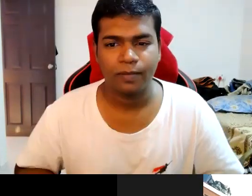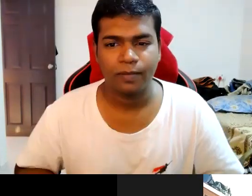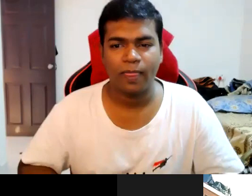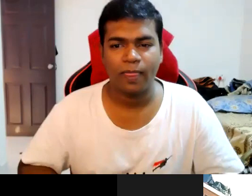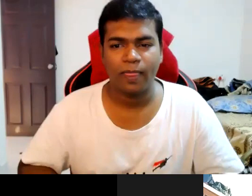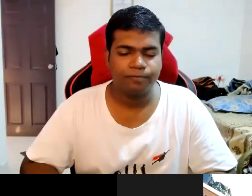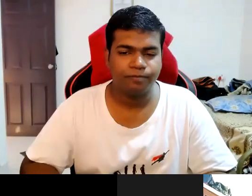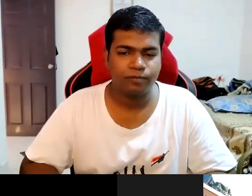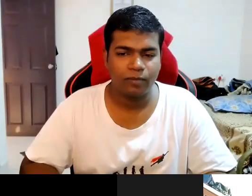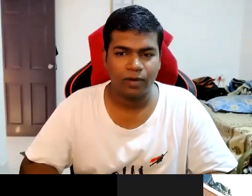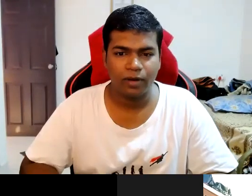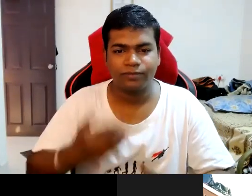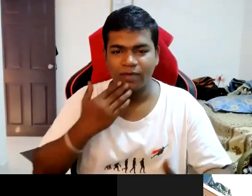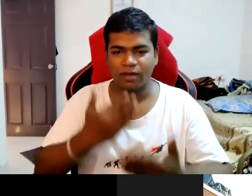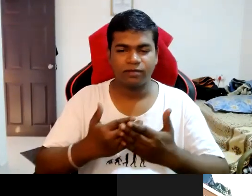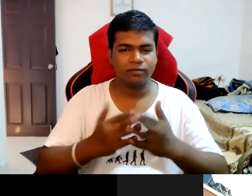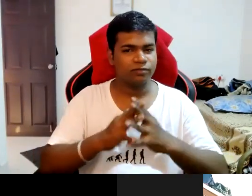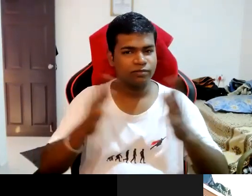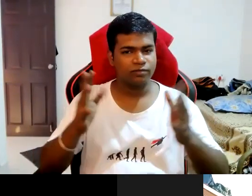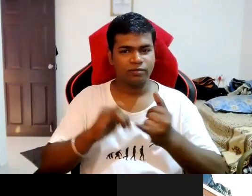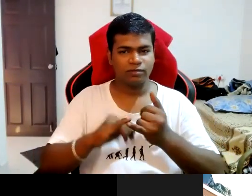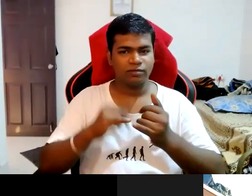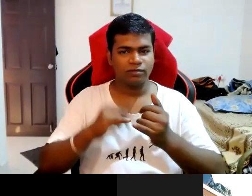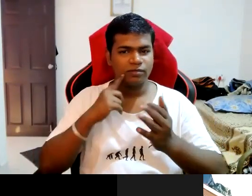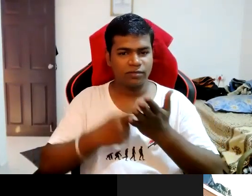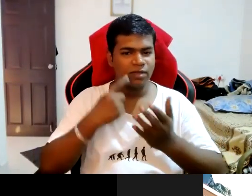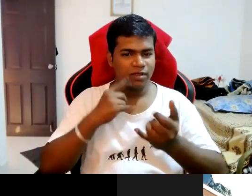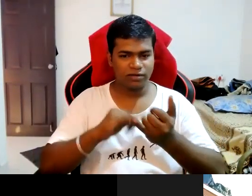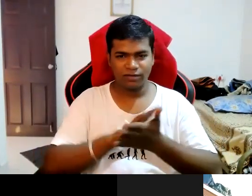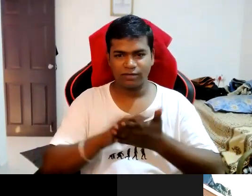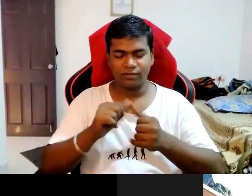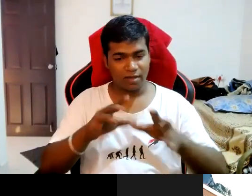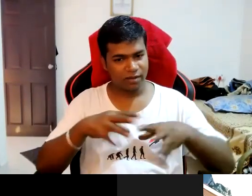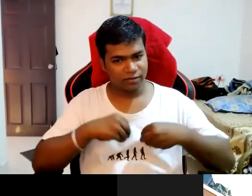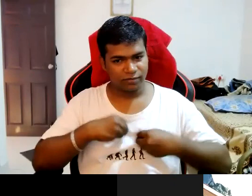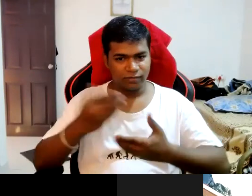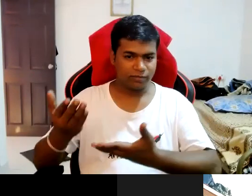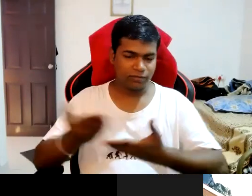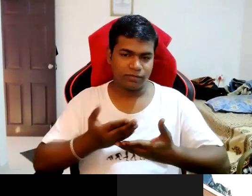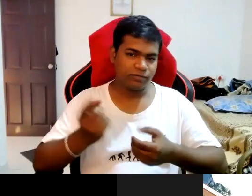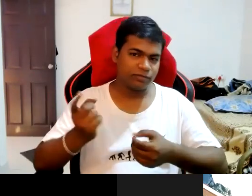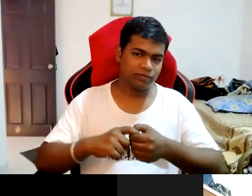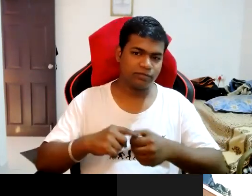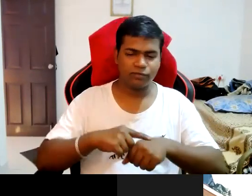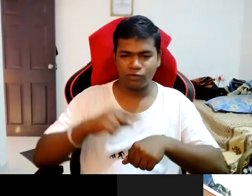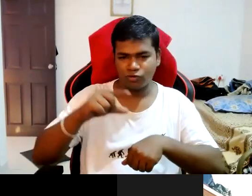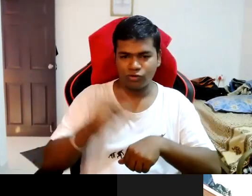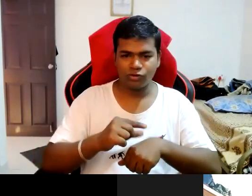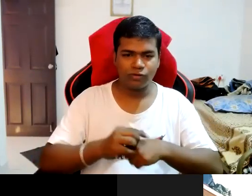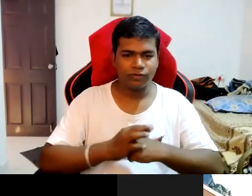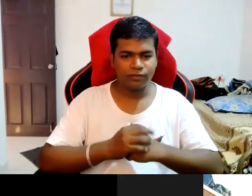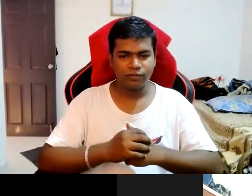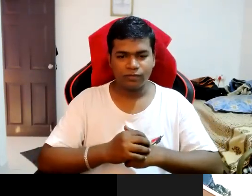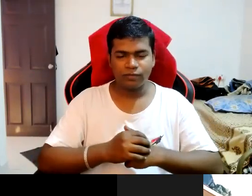the end up thanks so much sirisha for uh coming us and accepting my invite first of all the very short notice and